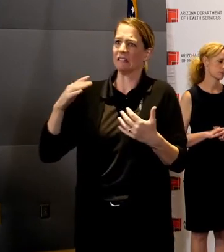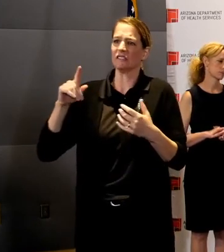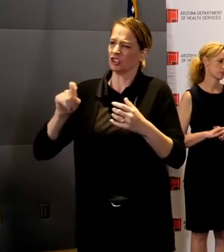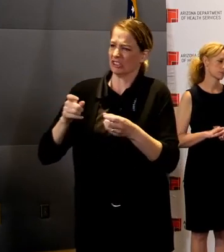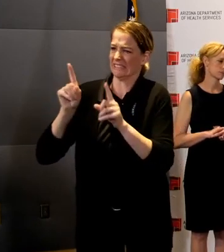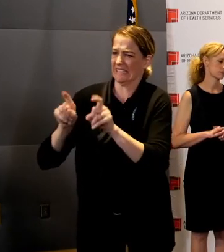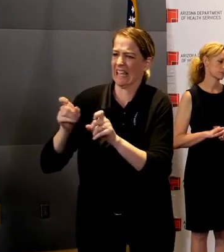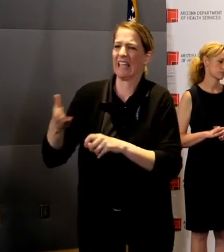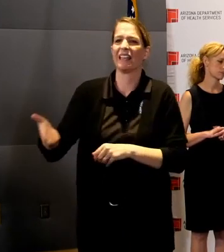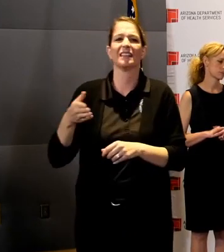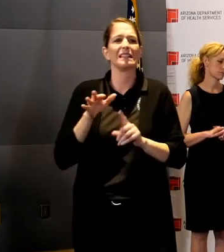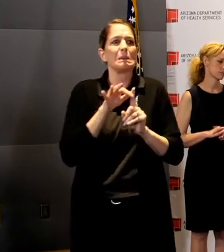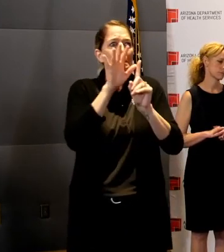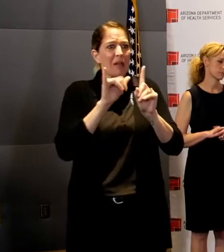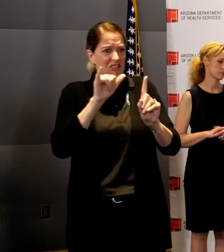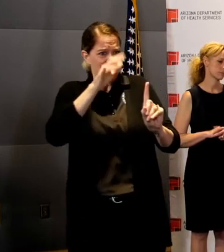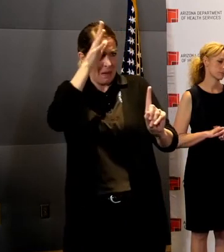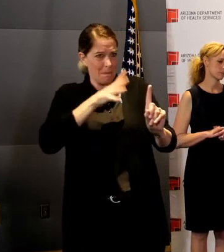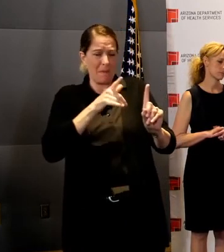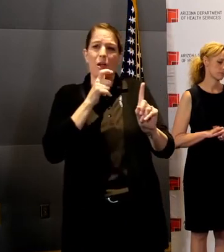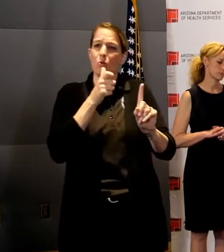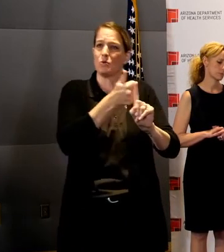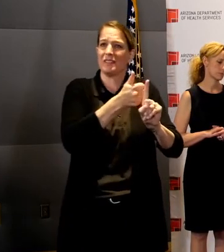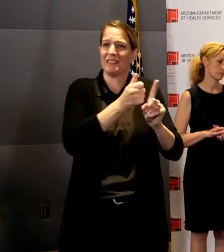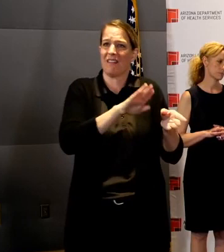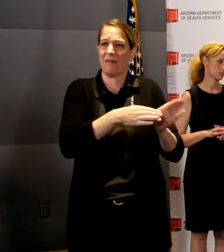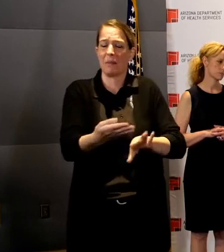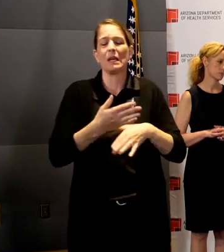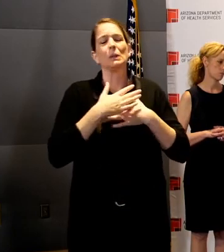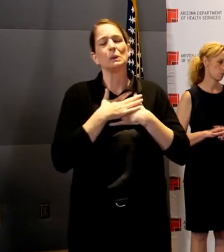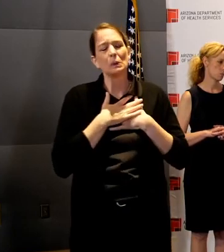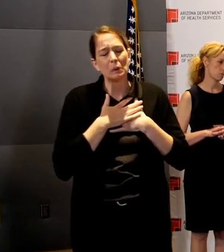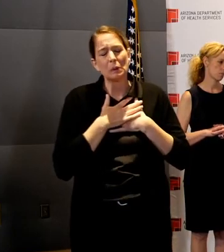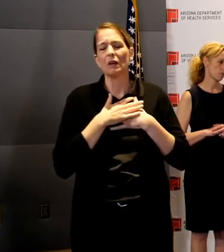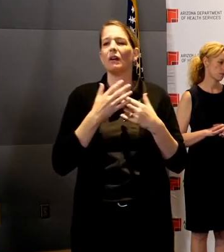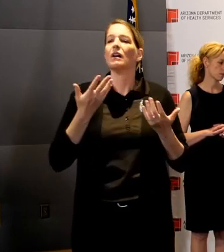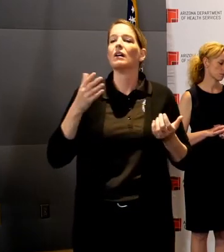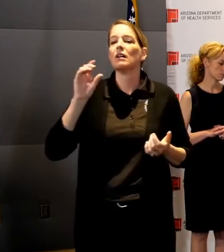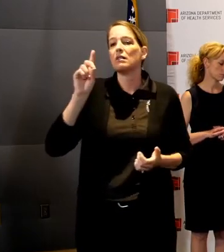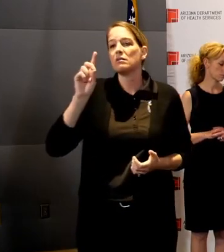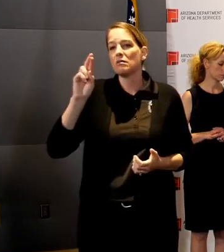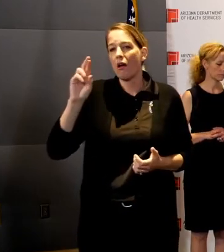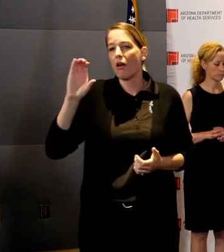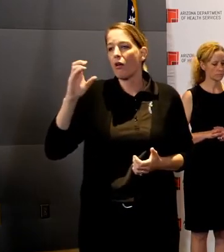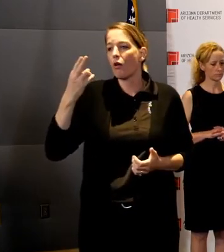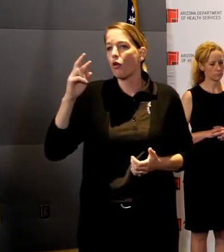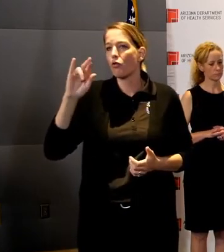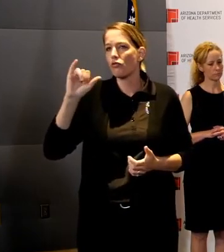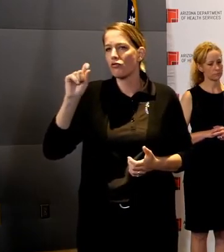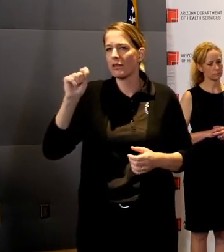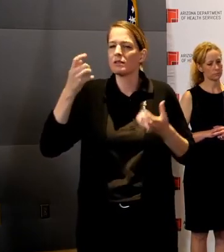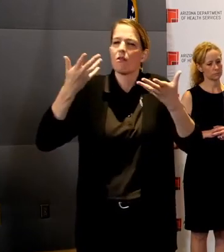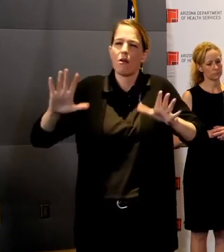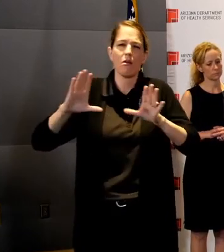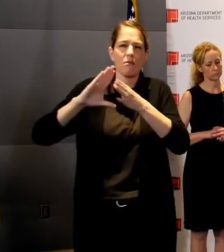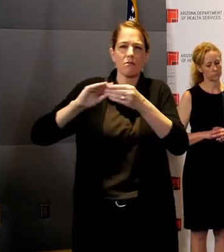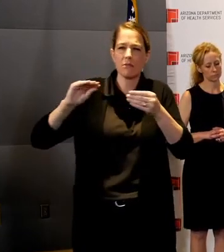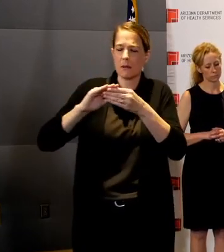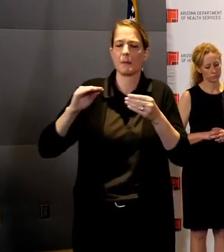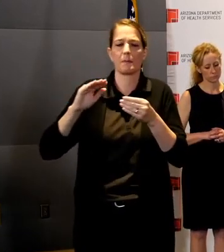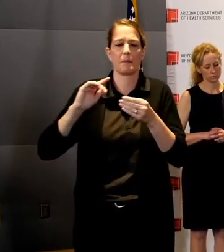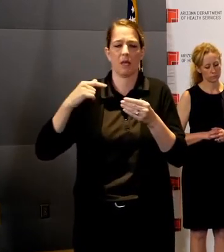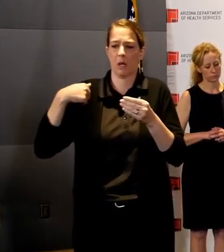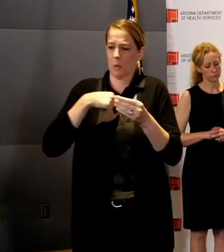should have access to that. Dr. Christ has addressed what we're doing around these tests, how we've expanded our